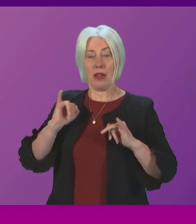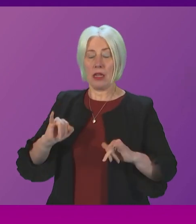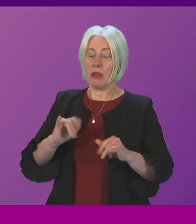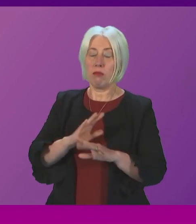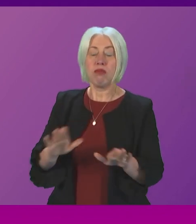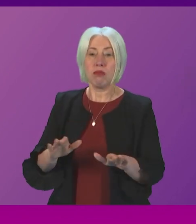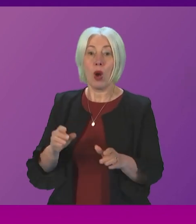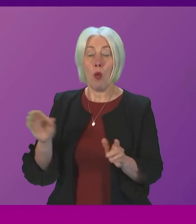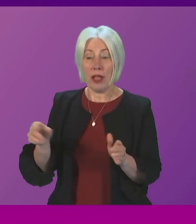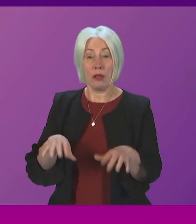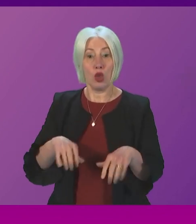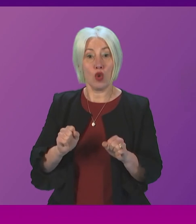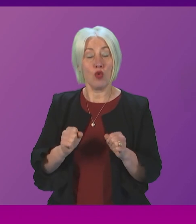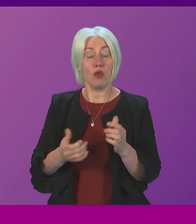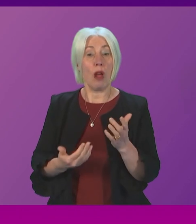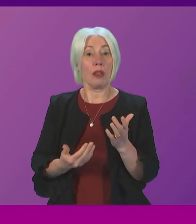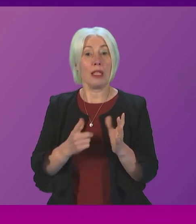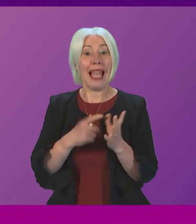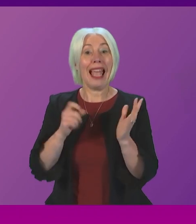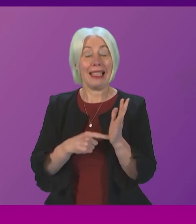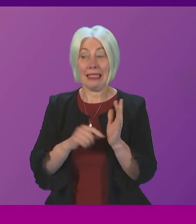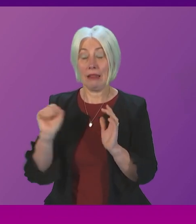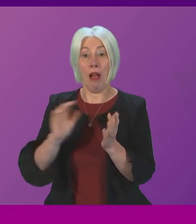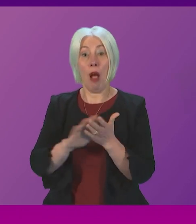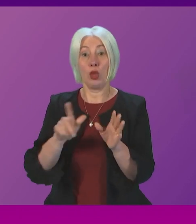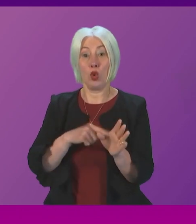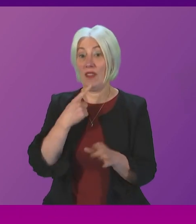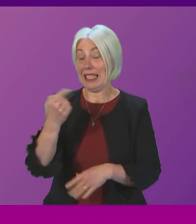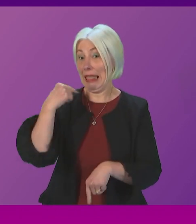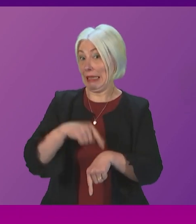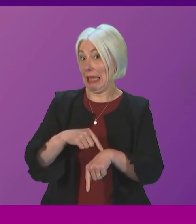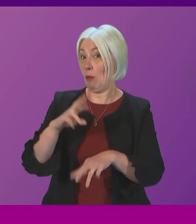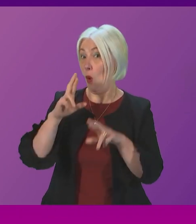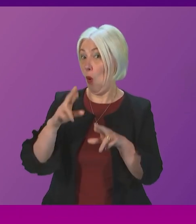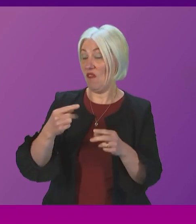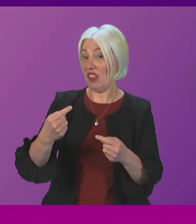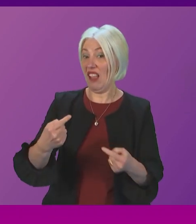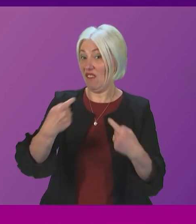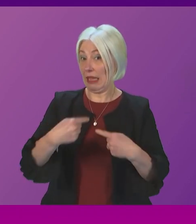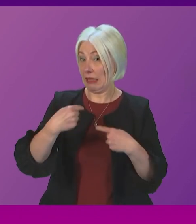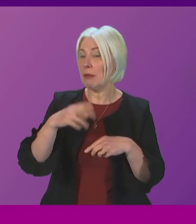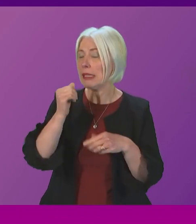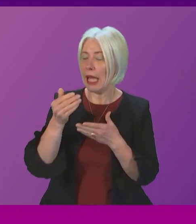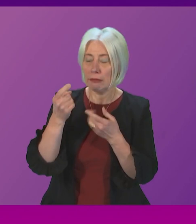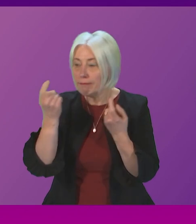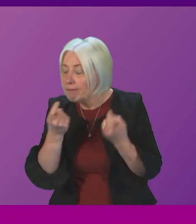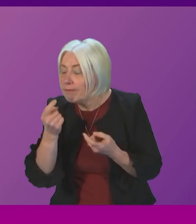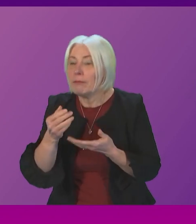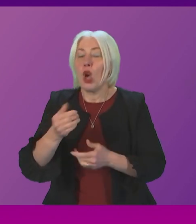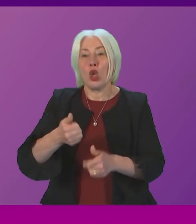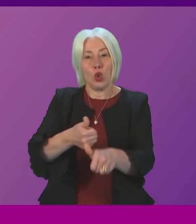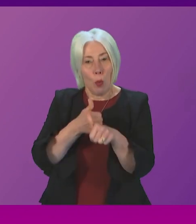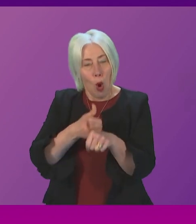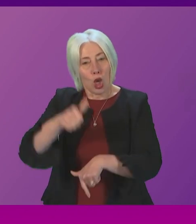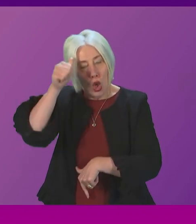Act was brought in the then Justice Secretary Hamza Yousaf said that he hoped victims would be able to seek the support with the confidence that the law